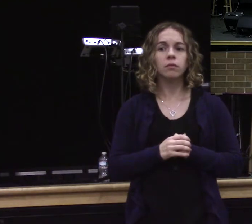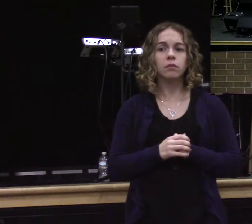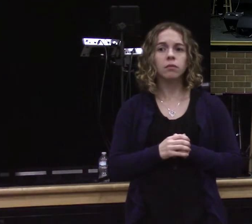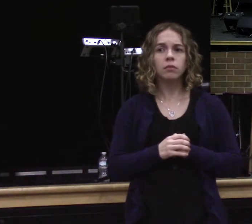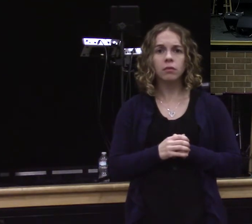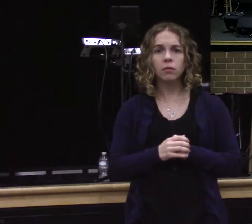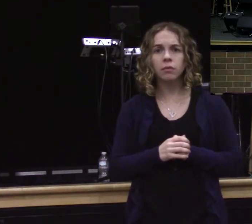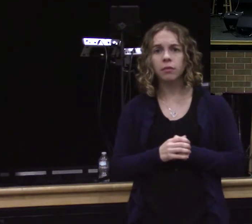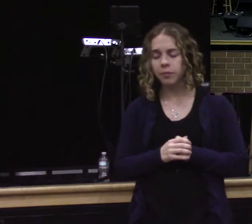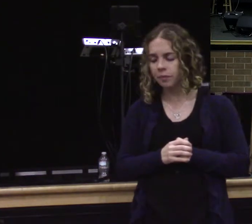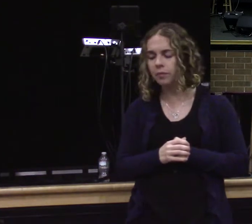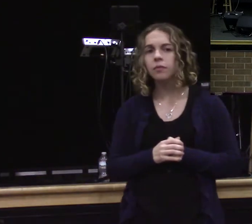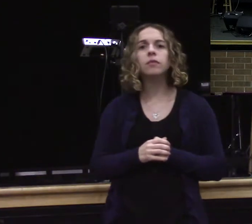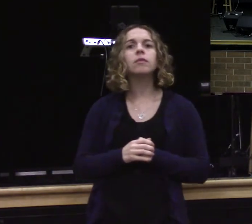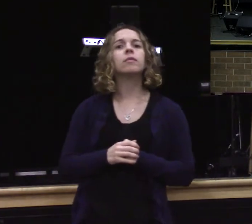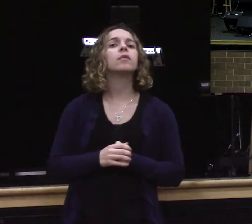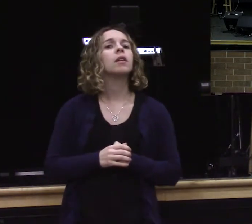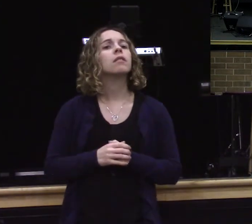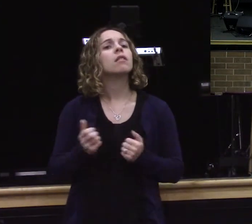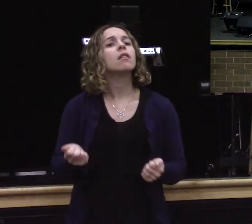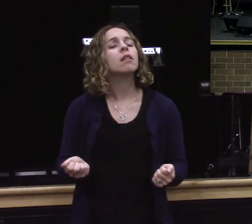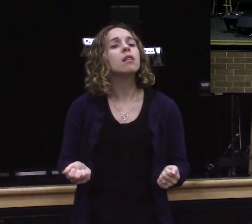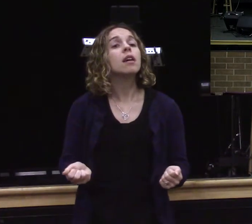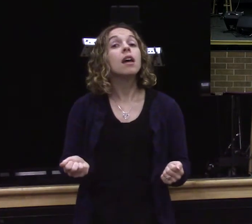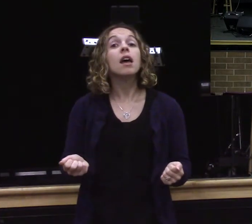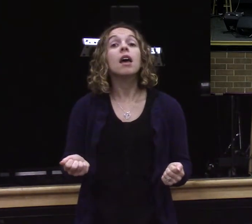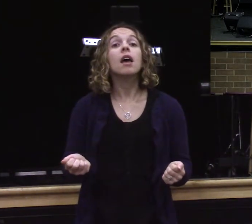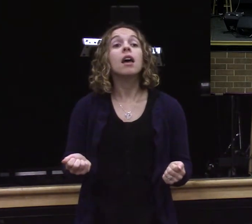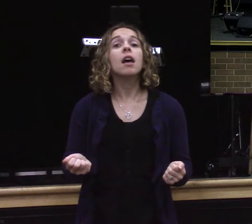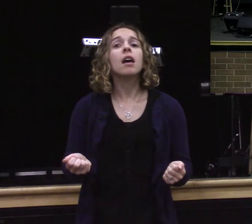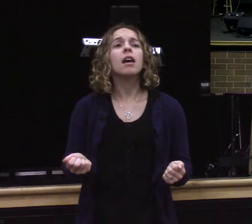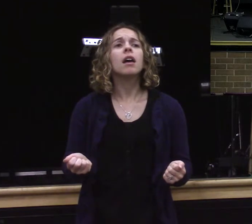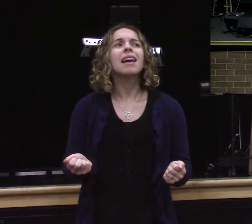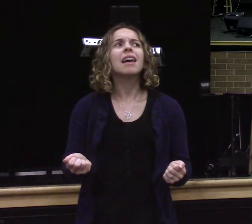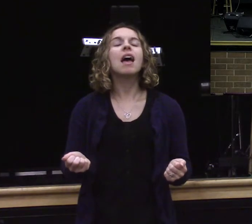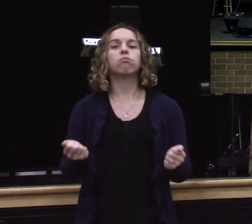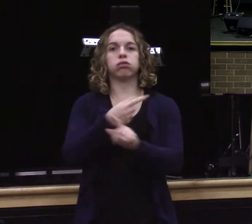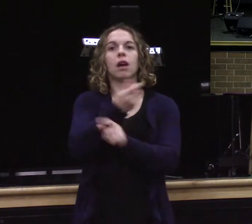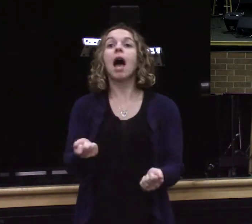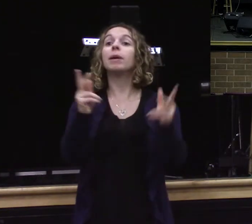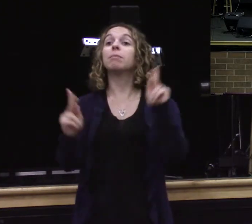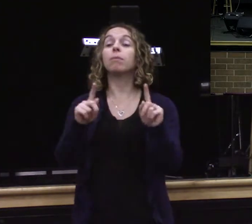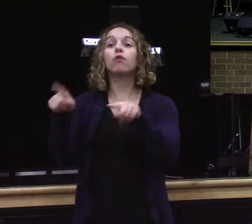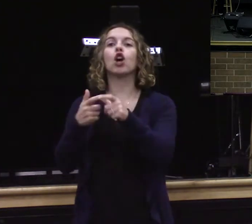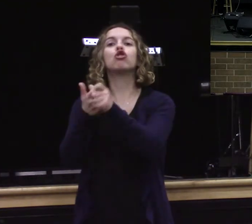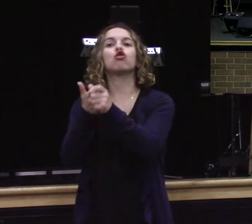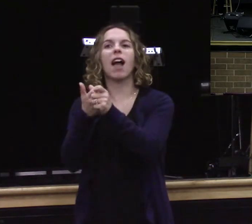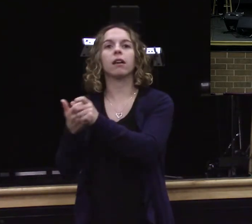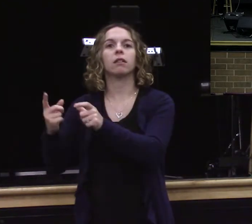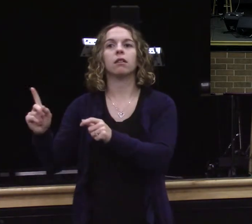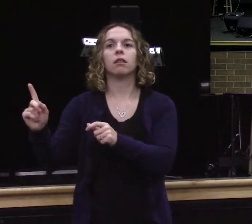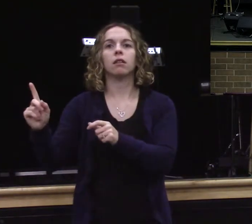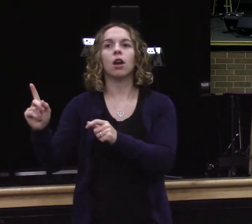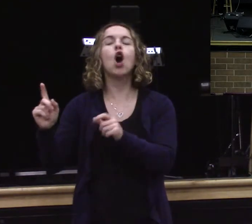for? What. You know. How many people have. How many people have ever been to the track. And. You really